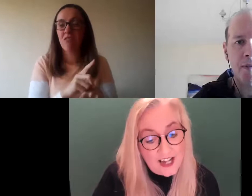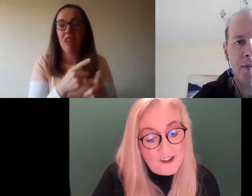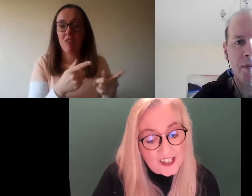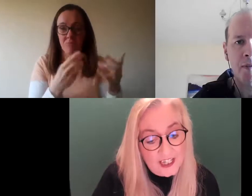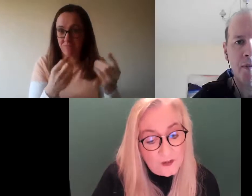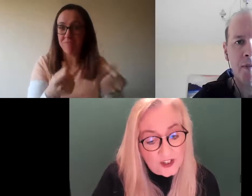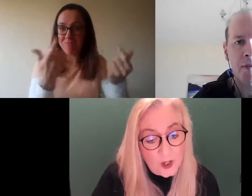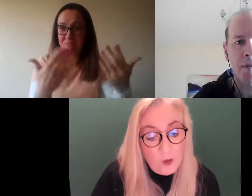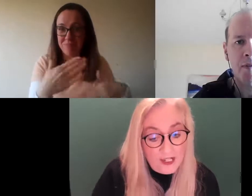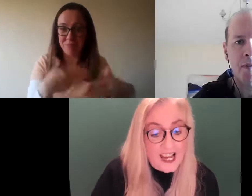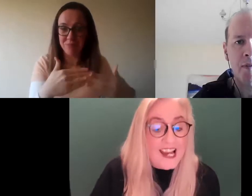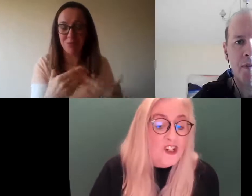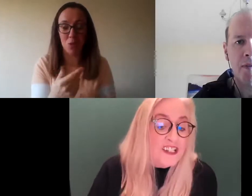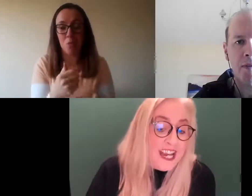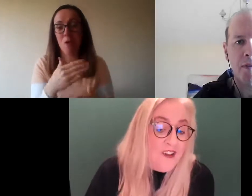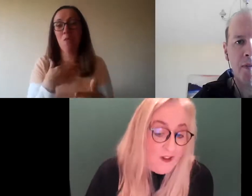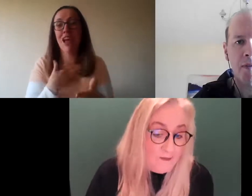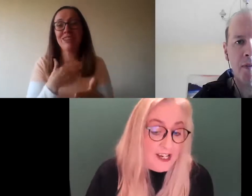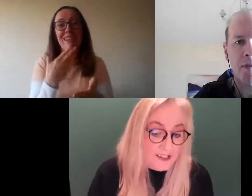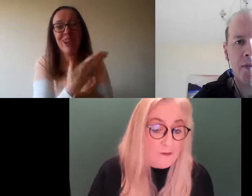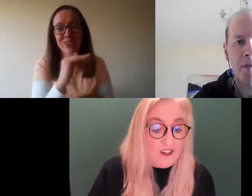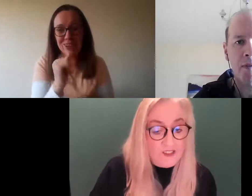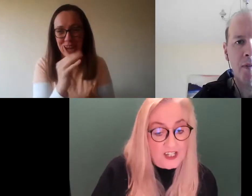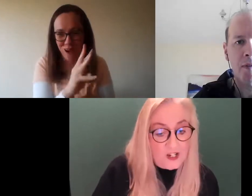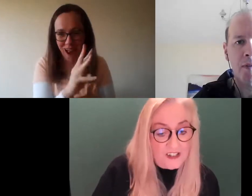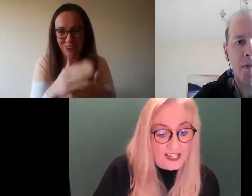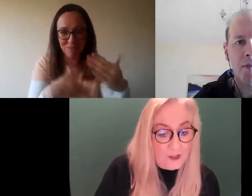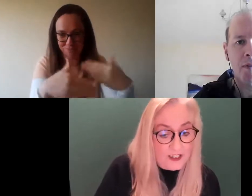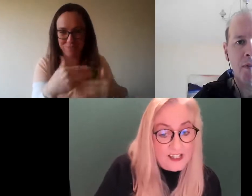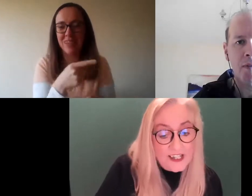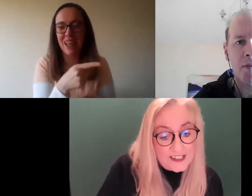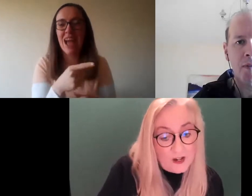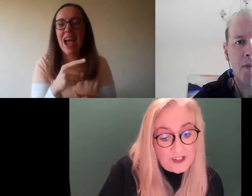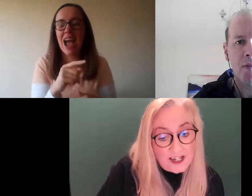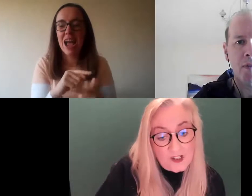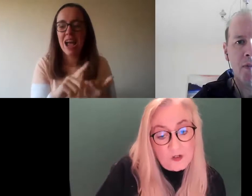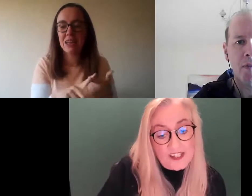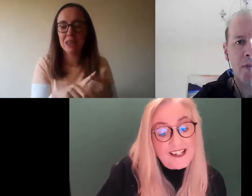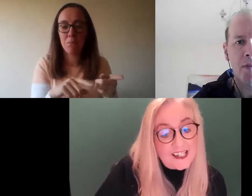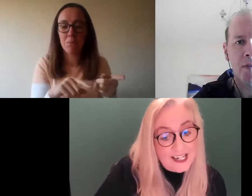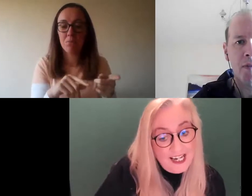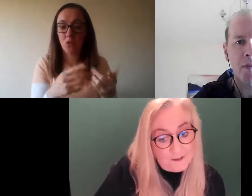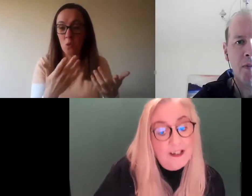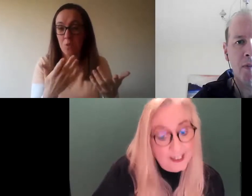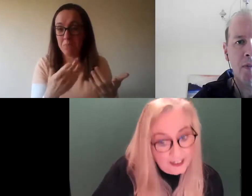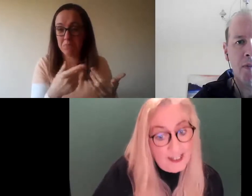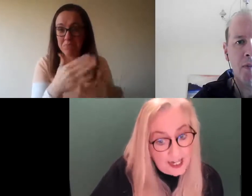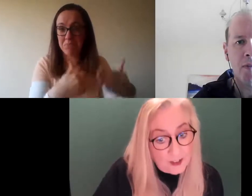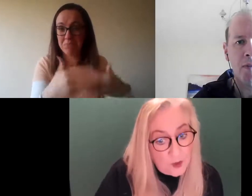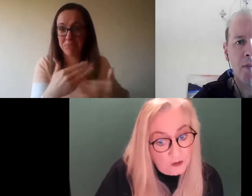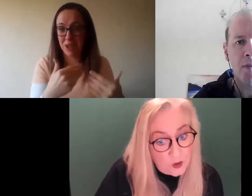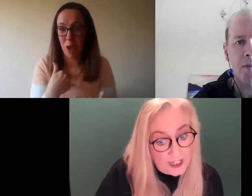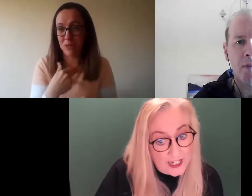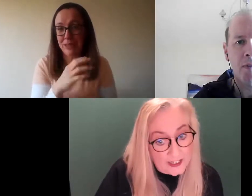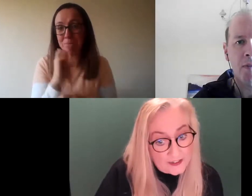Irish Sign Language Week and just gave him an example of the experience that I had with South Dock. So, thanks to him, he